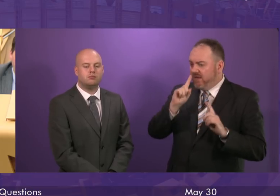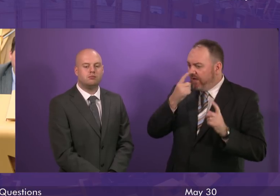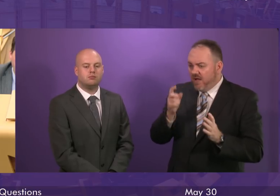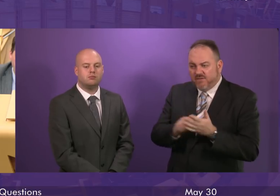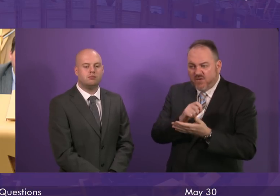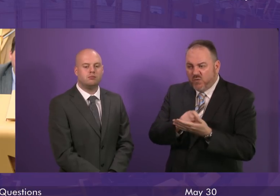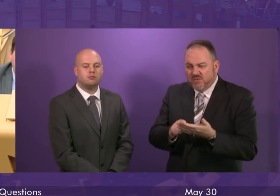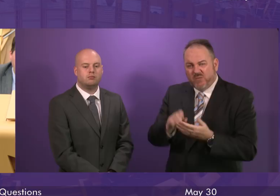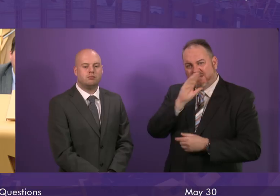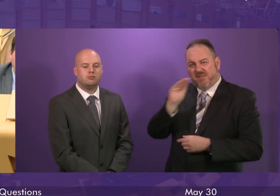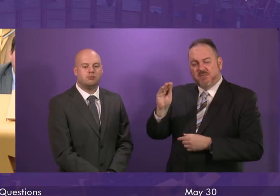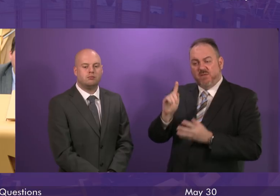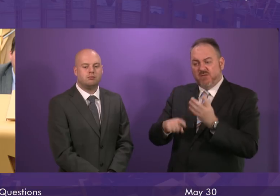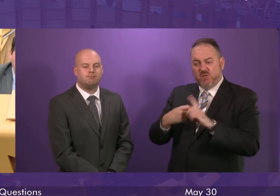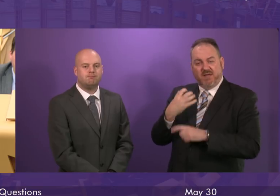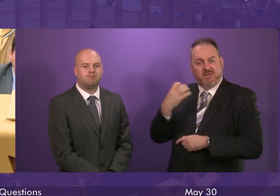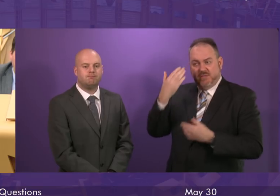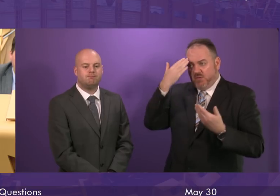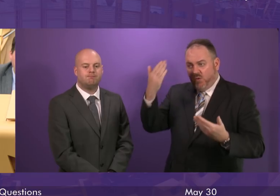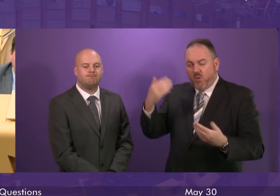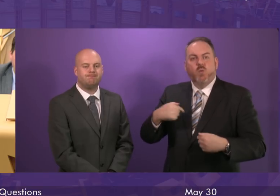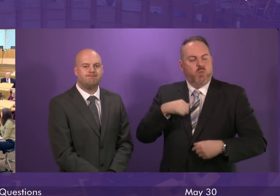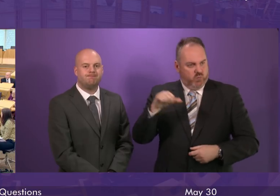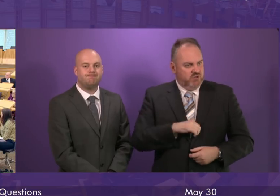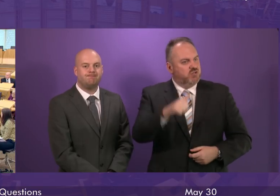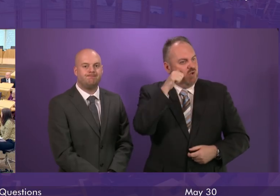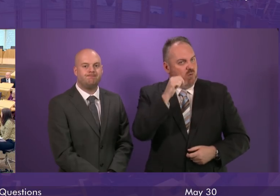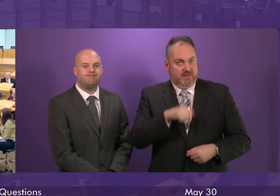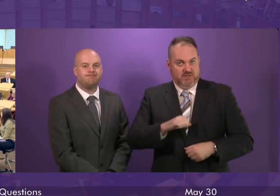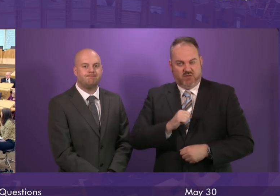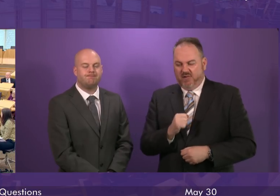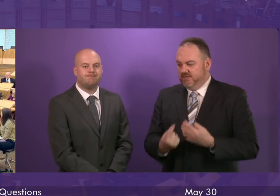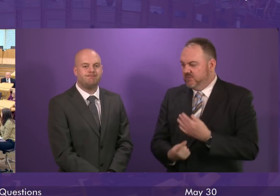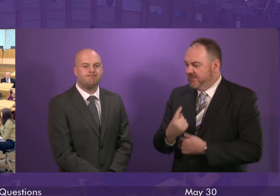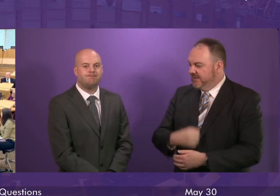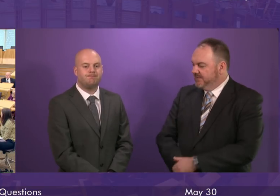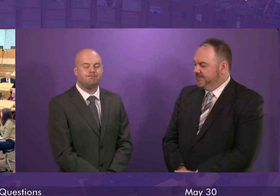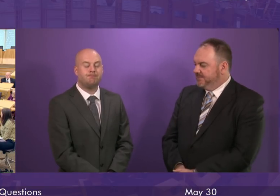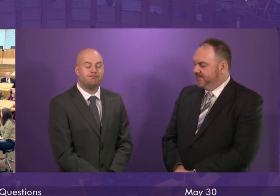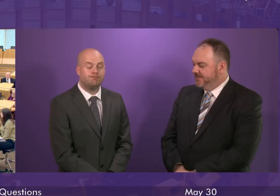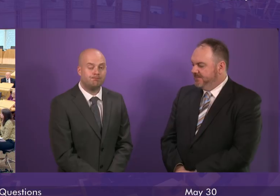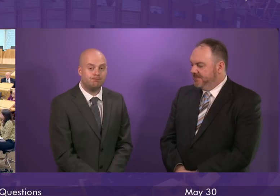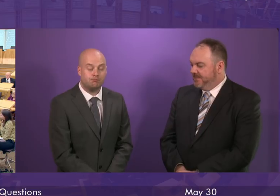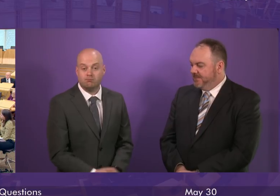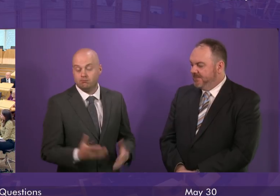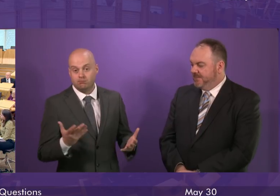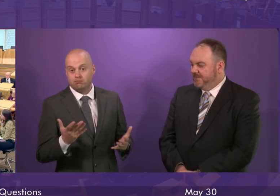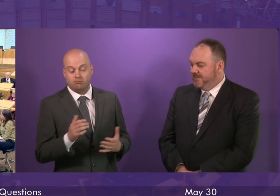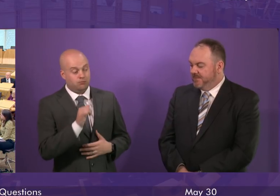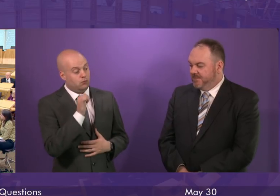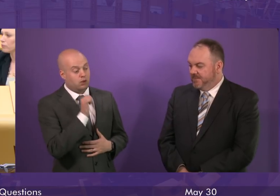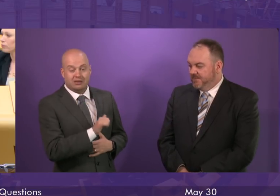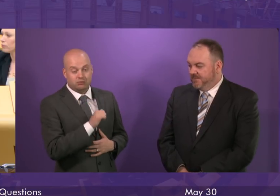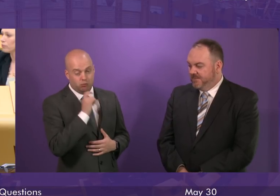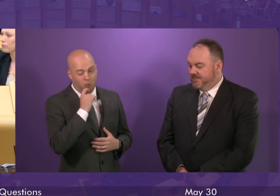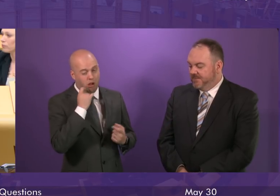so if the UK government doesn't find out the numbers we do. First Minister. We will certainly give that consideration of course as Christine Graham will be aware